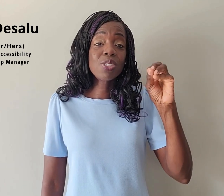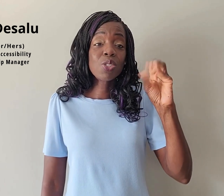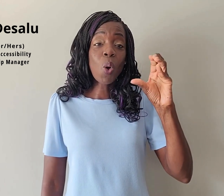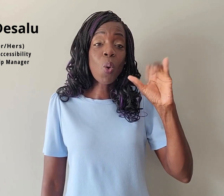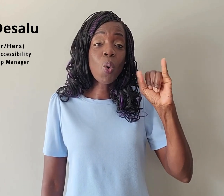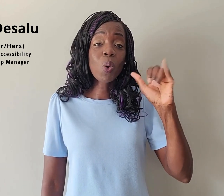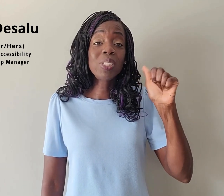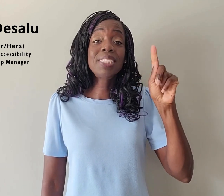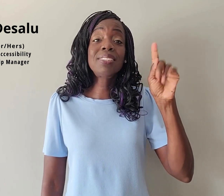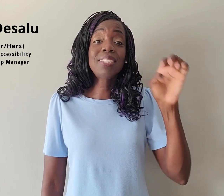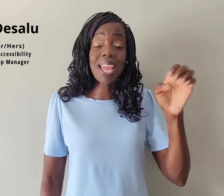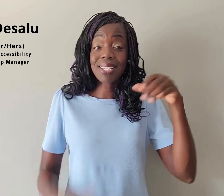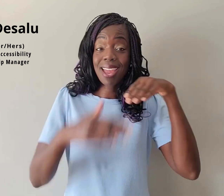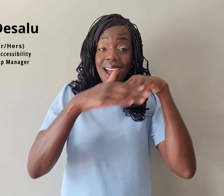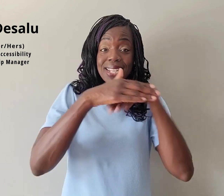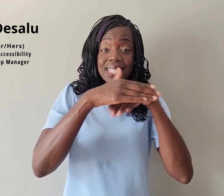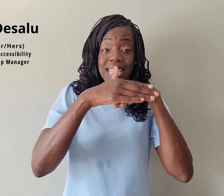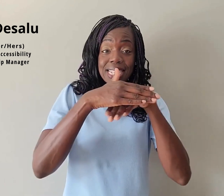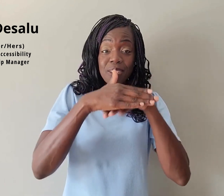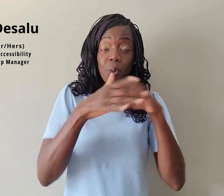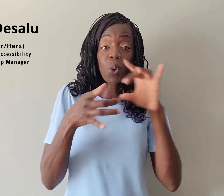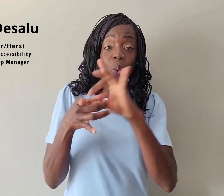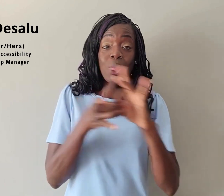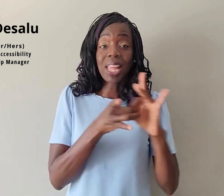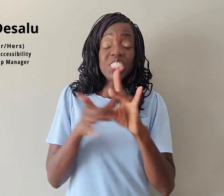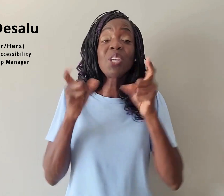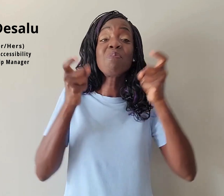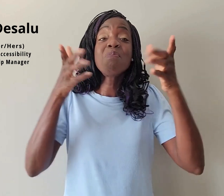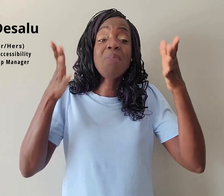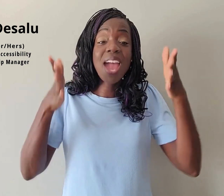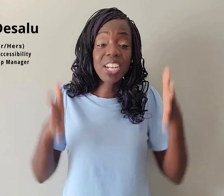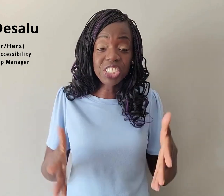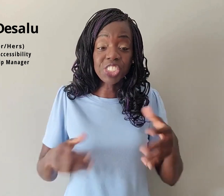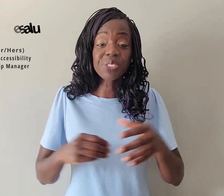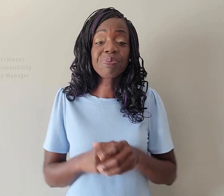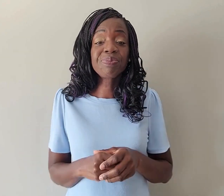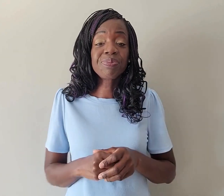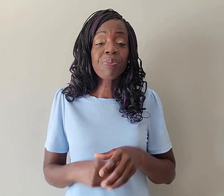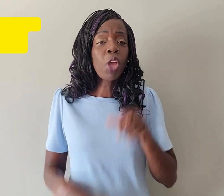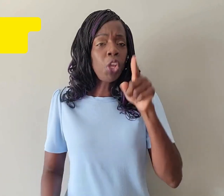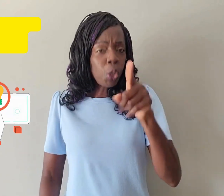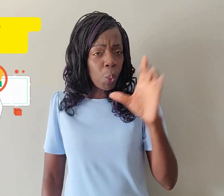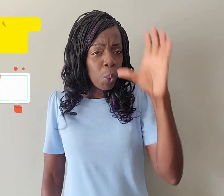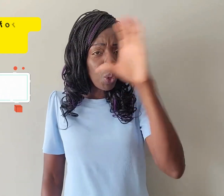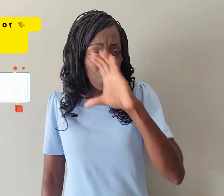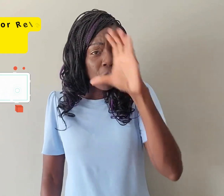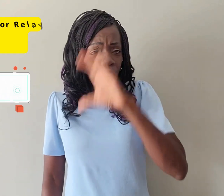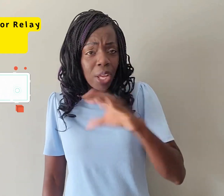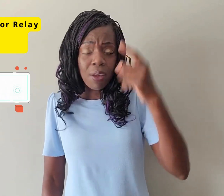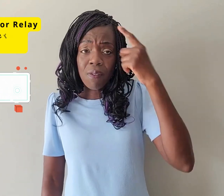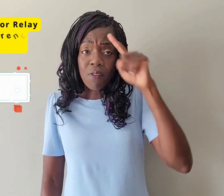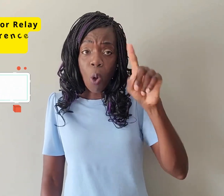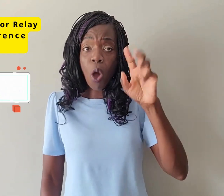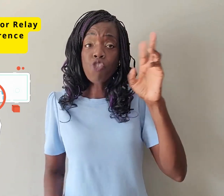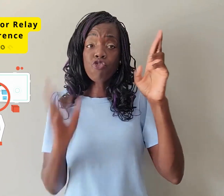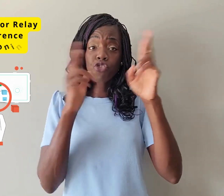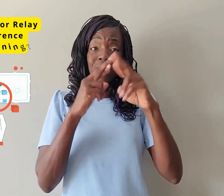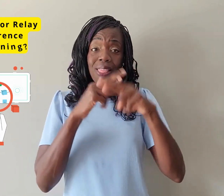So, it is a new life. and you're looking for the